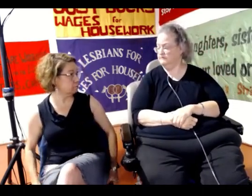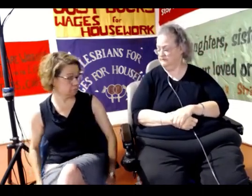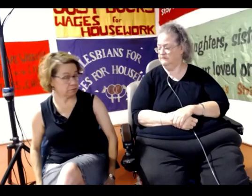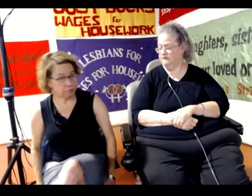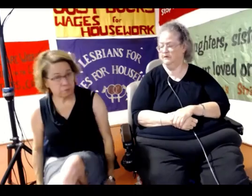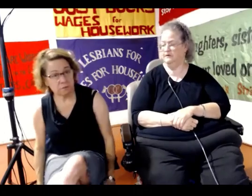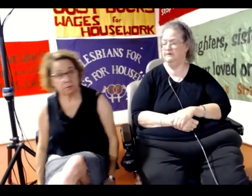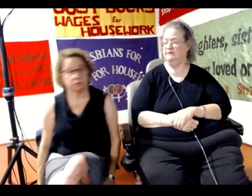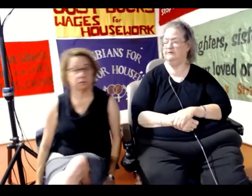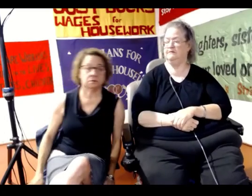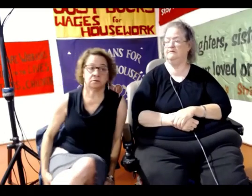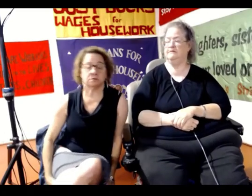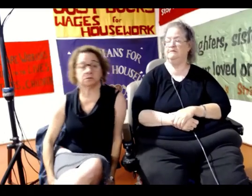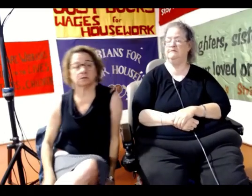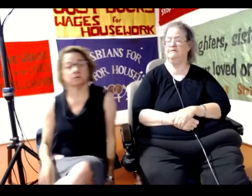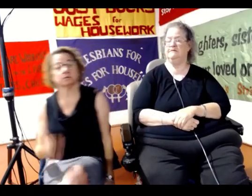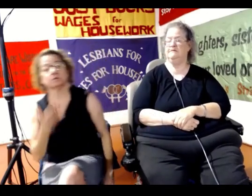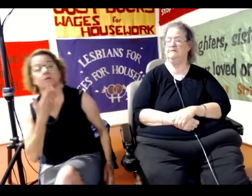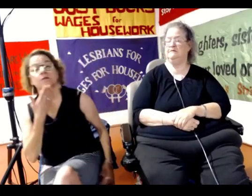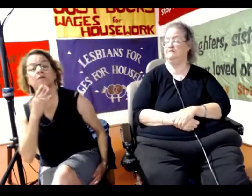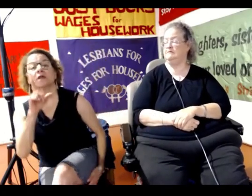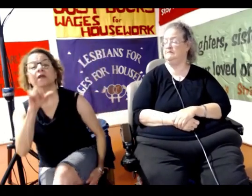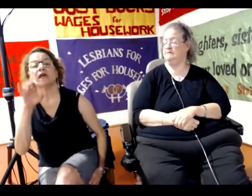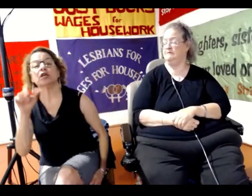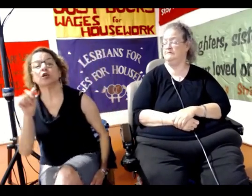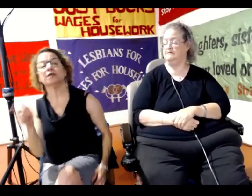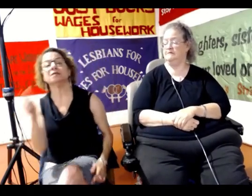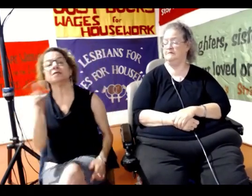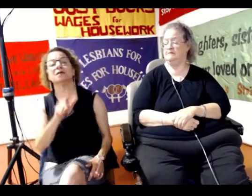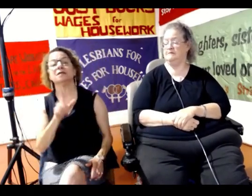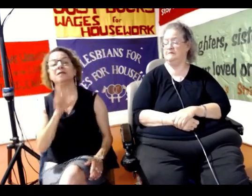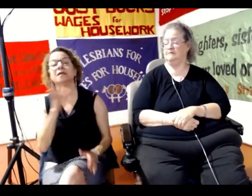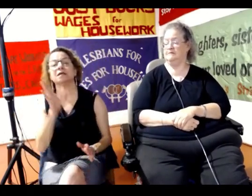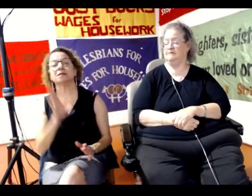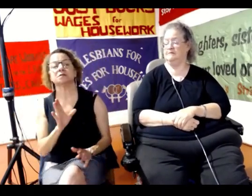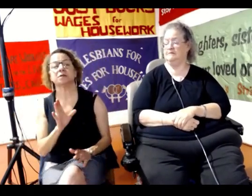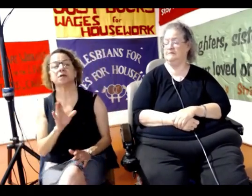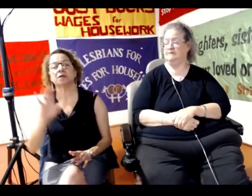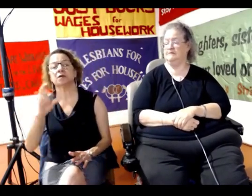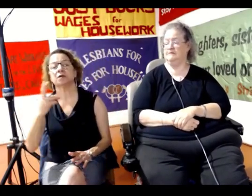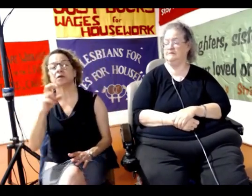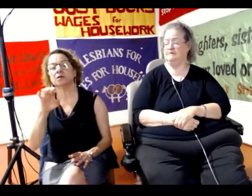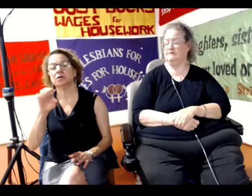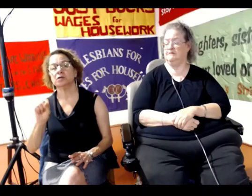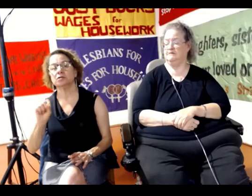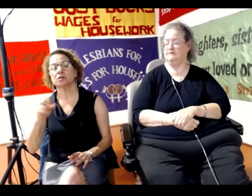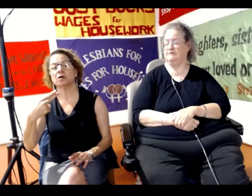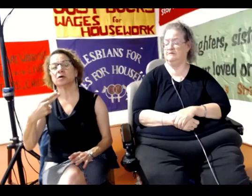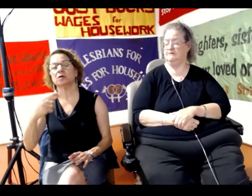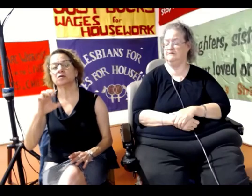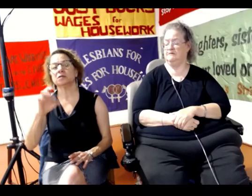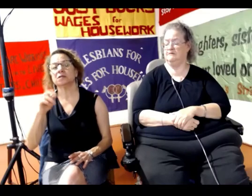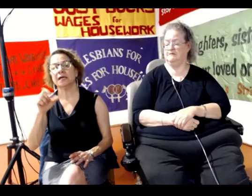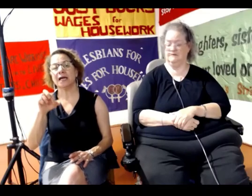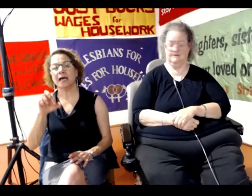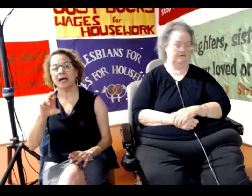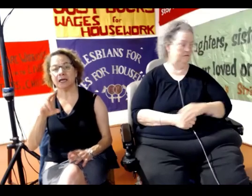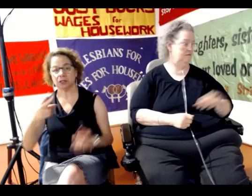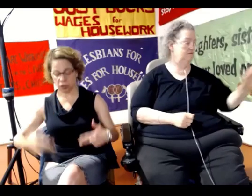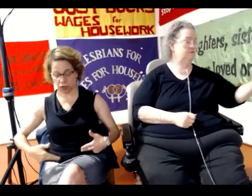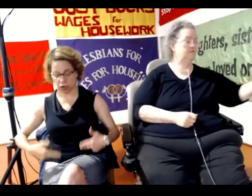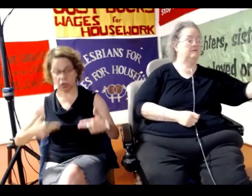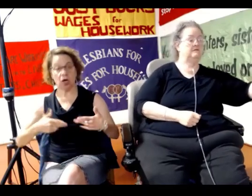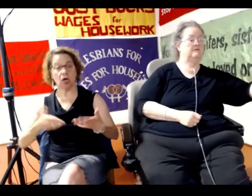Thank you very much, Lisa. Our next speaker is Charles Hector, a human rights